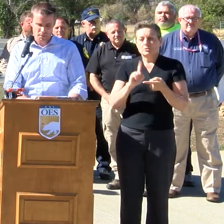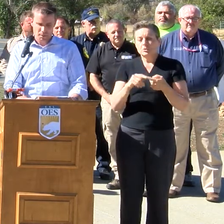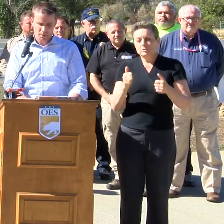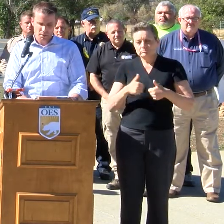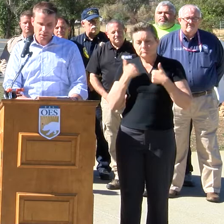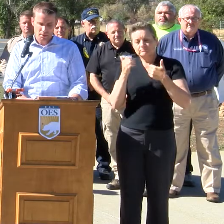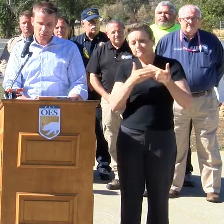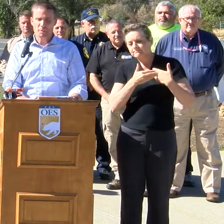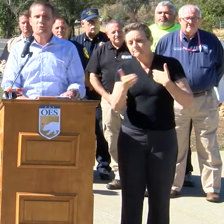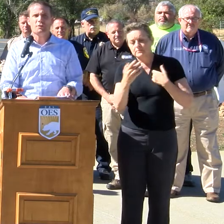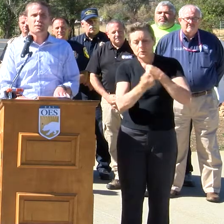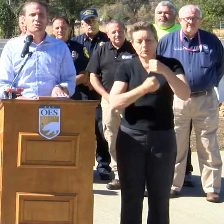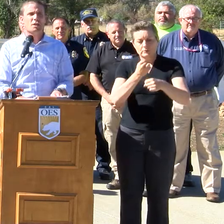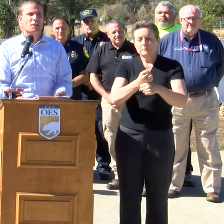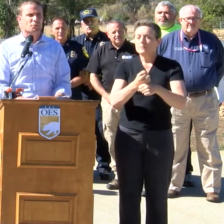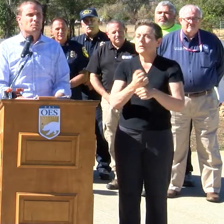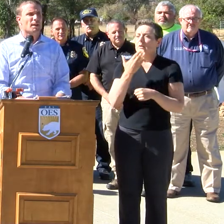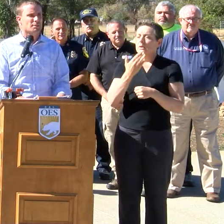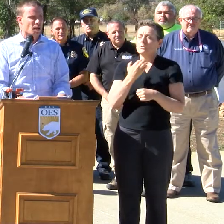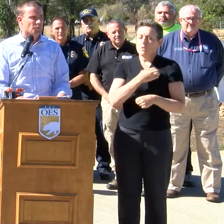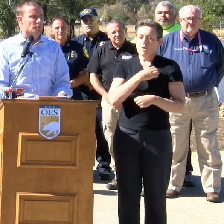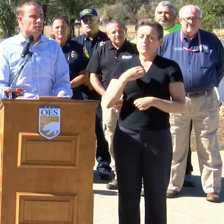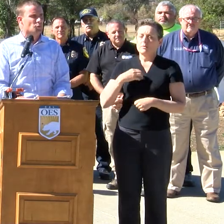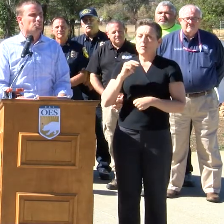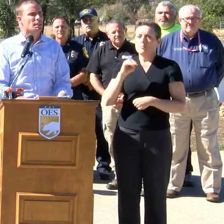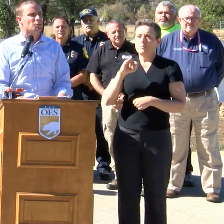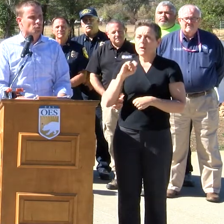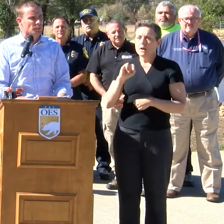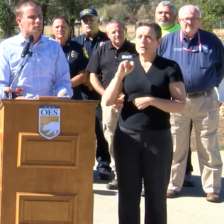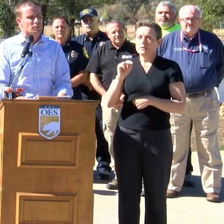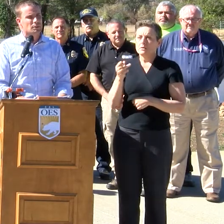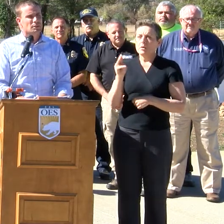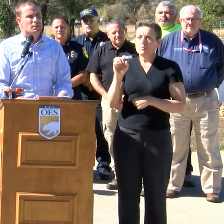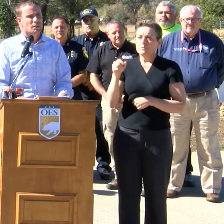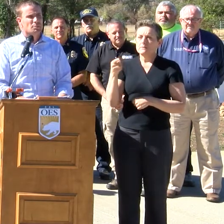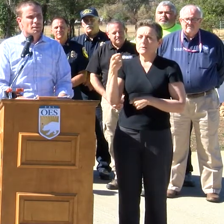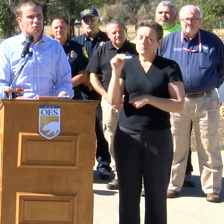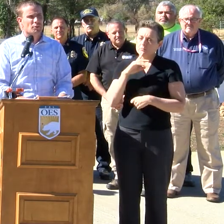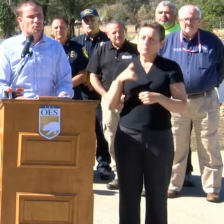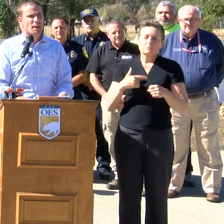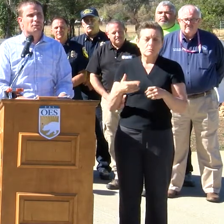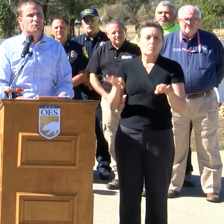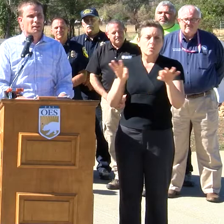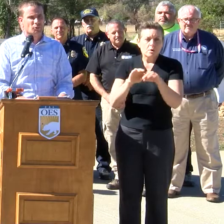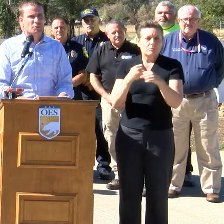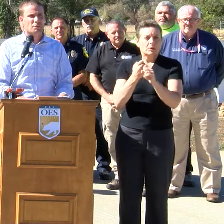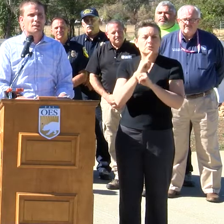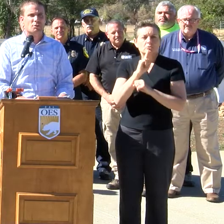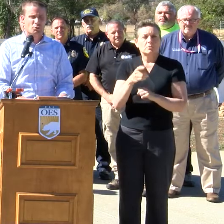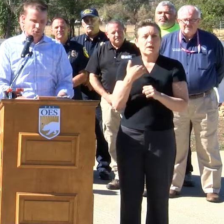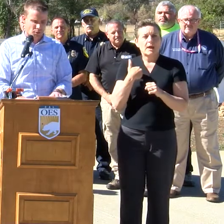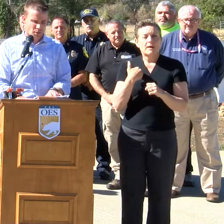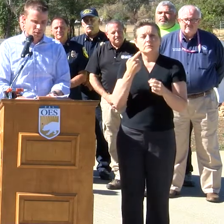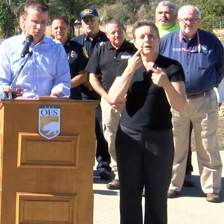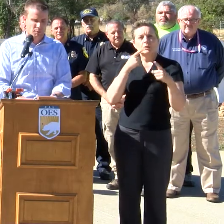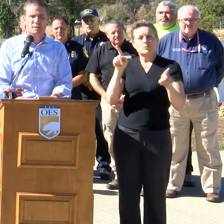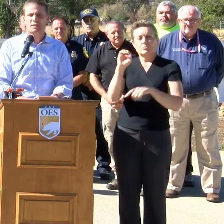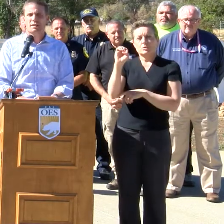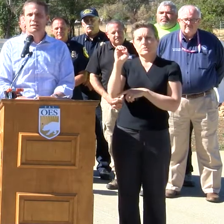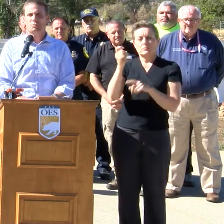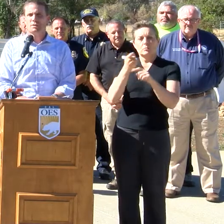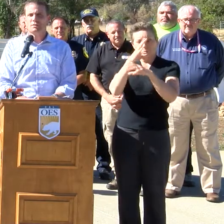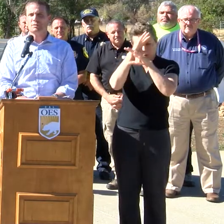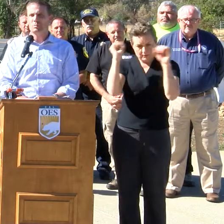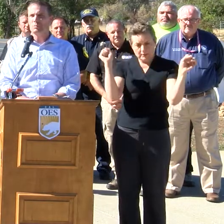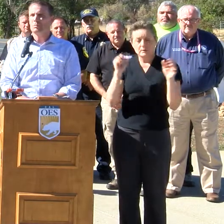to come. A special thank you to Congressman Mike Thompson, who has been instrumental in making sure that we have this declaration. Thank you so much to the Congressman,